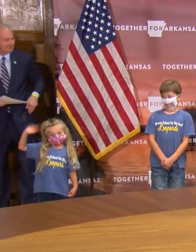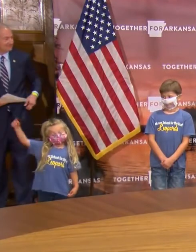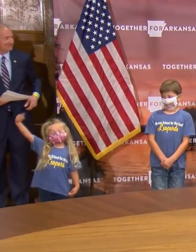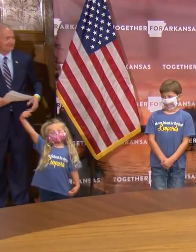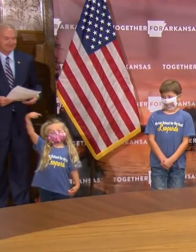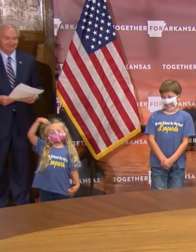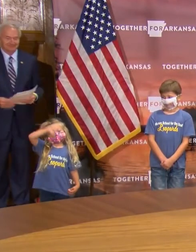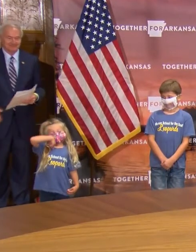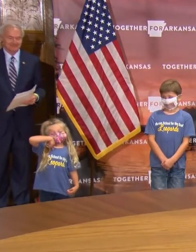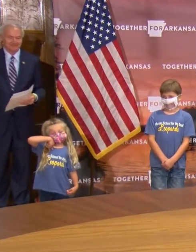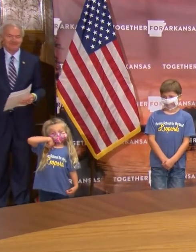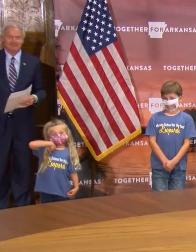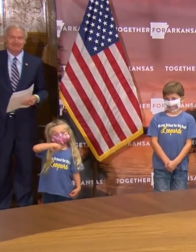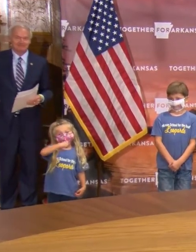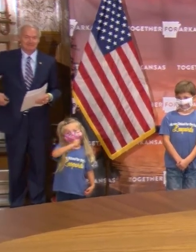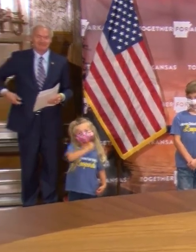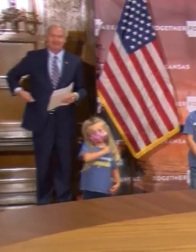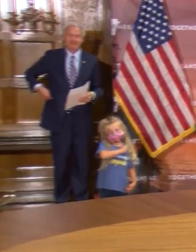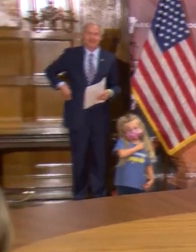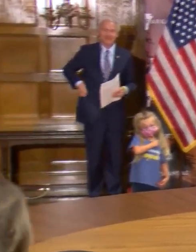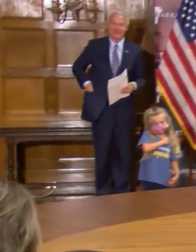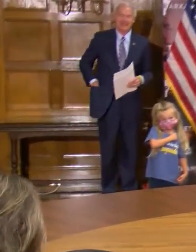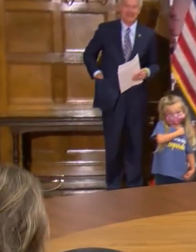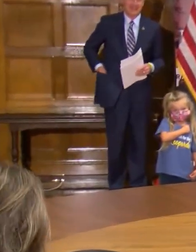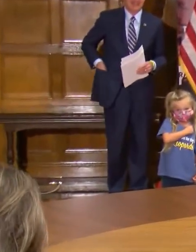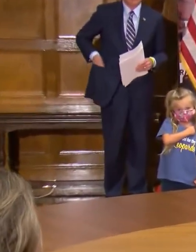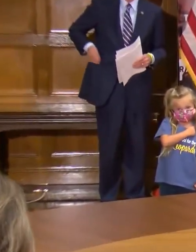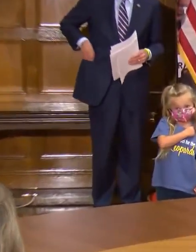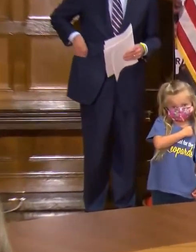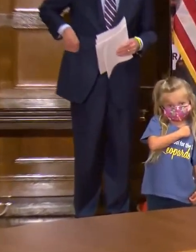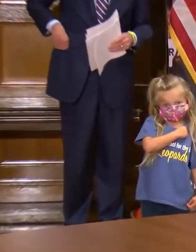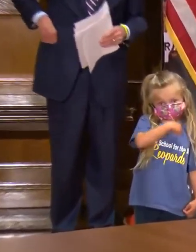Hello I'm Tenley.